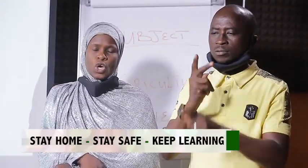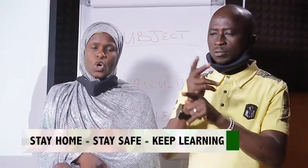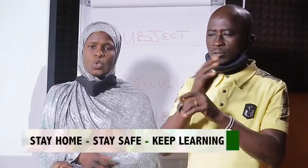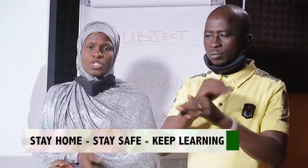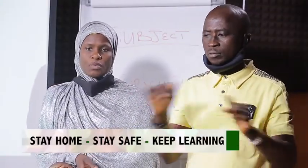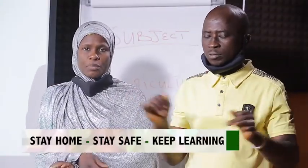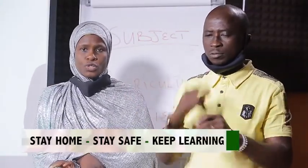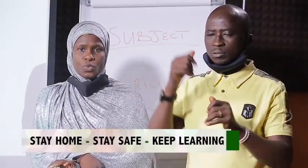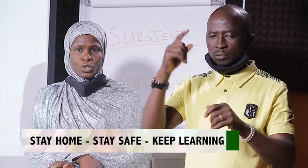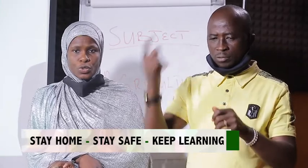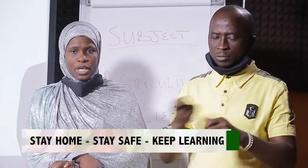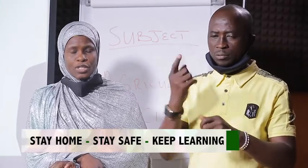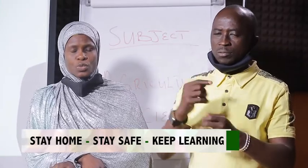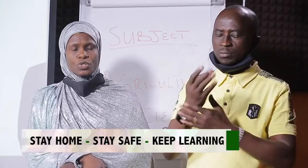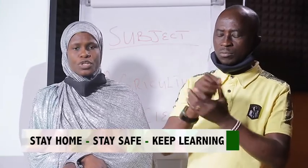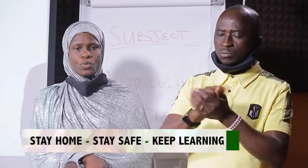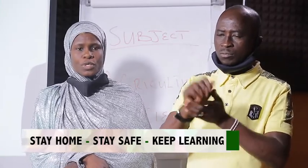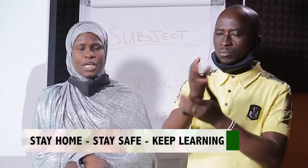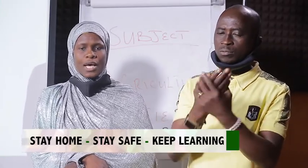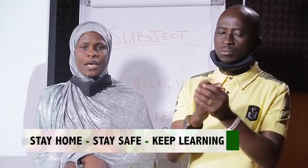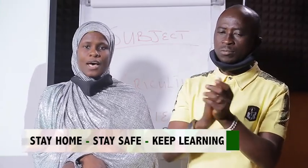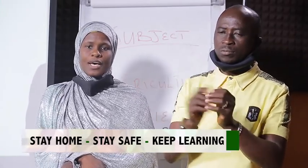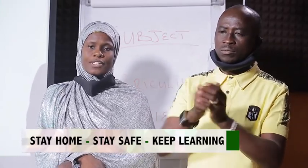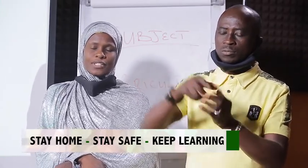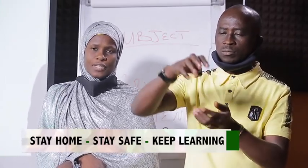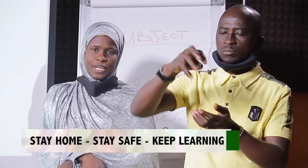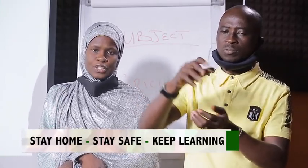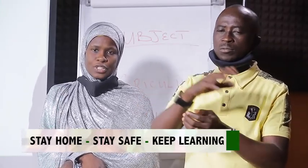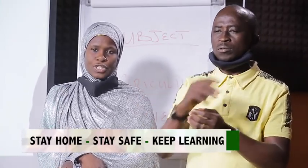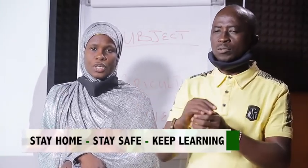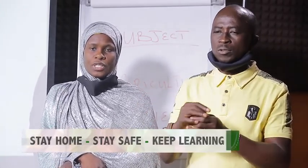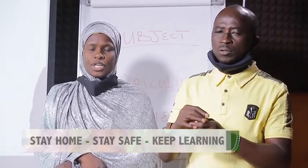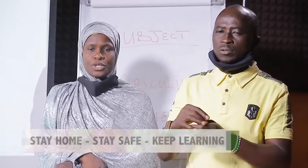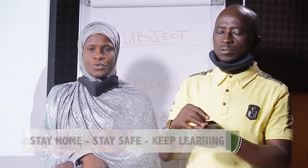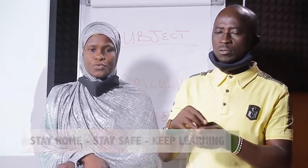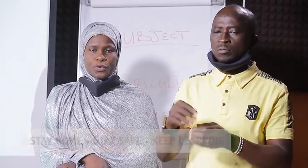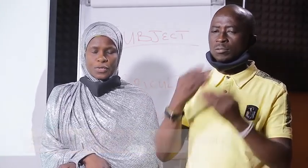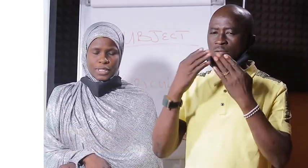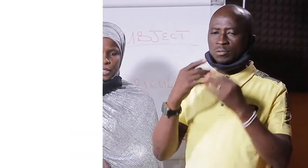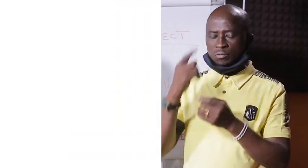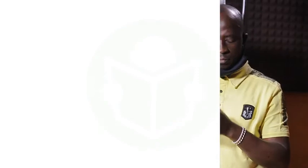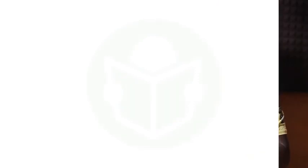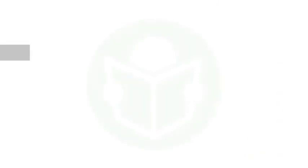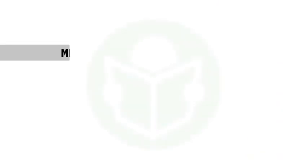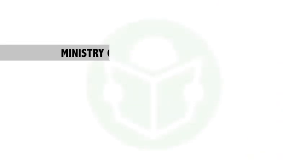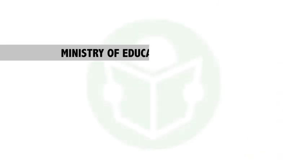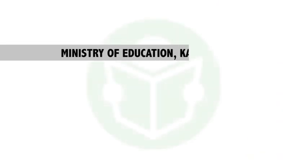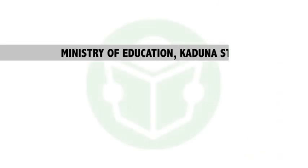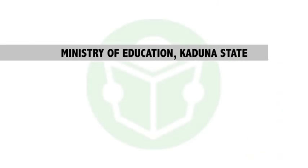learning. Always remember to wash your hands with running water and detergent. Thank you for listening.